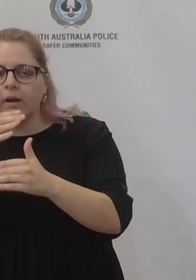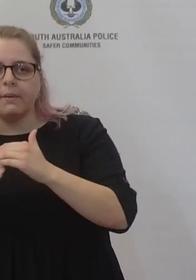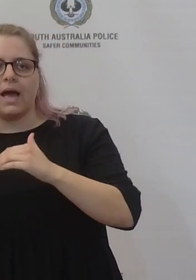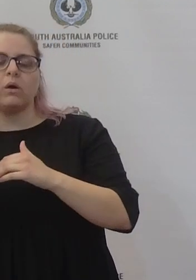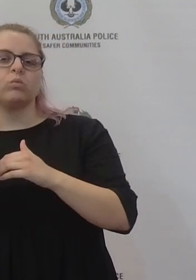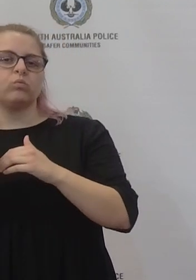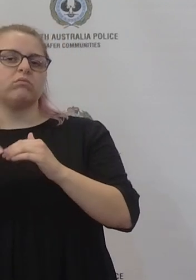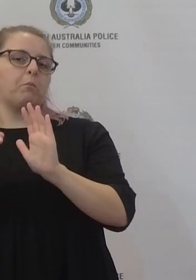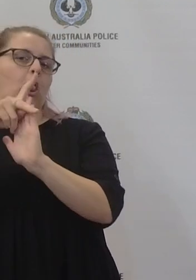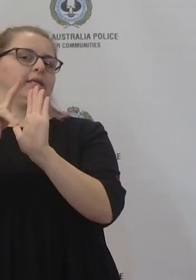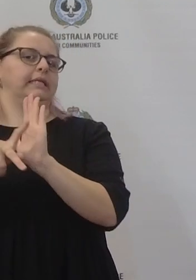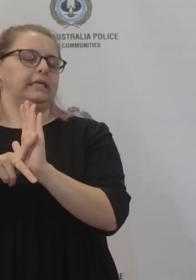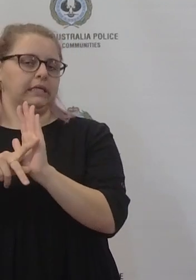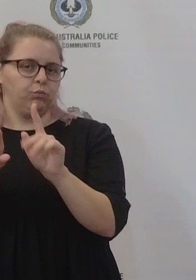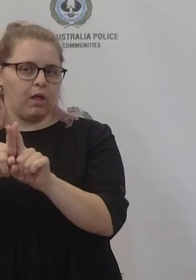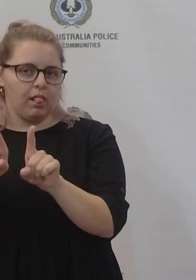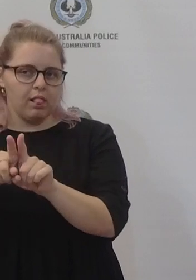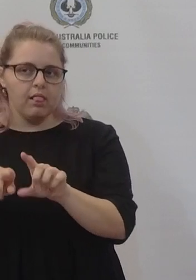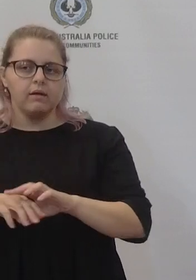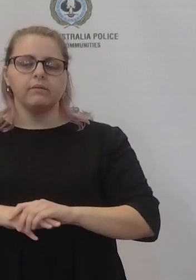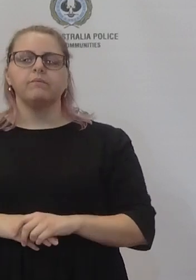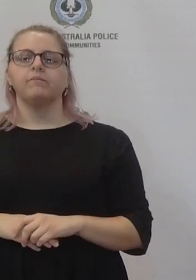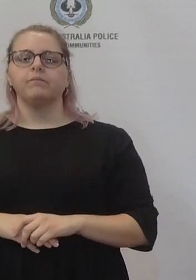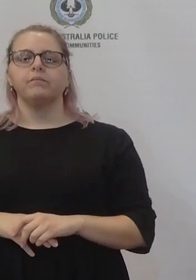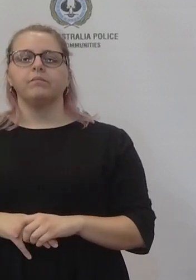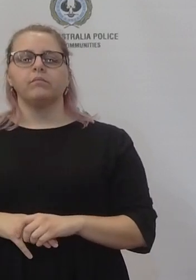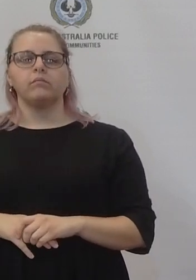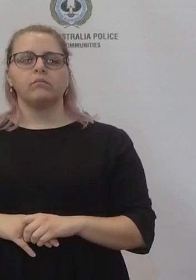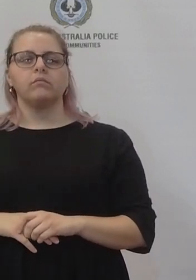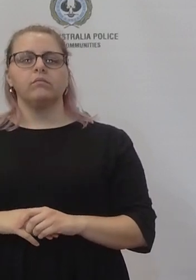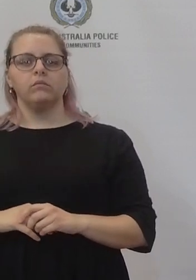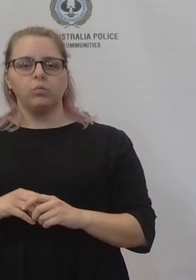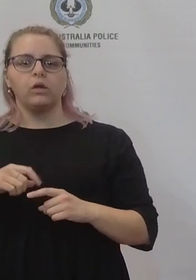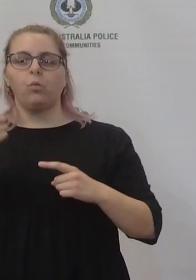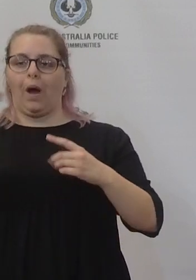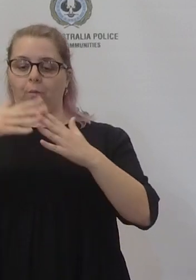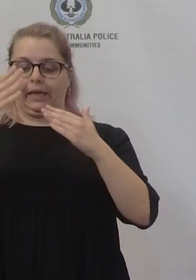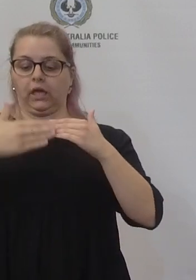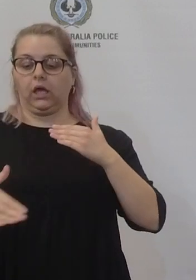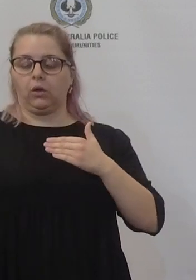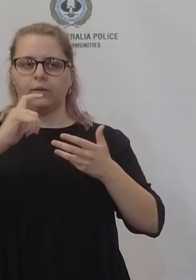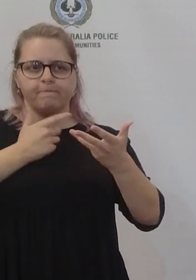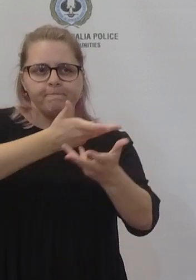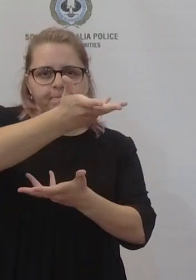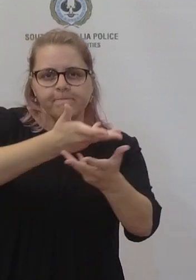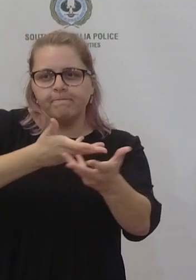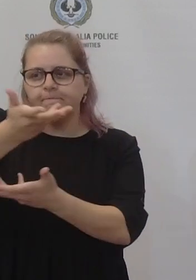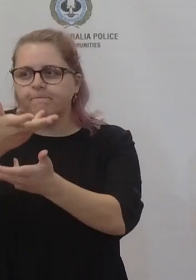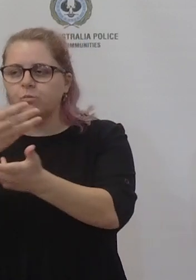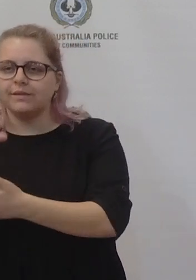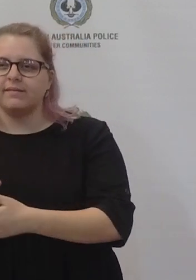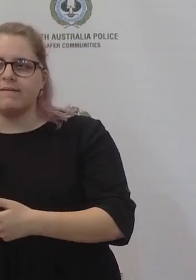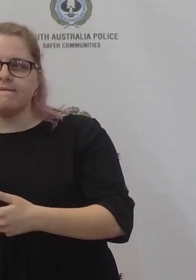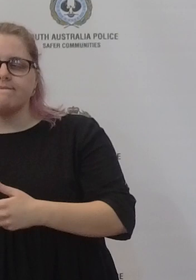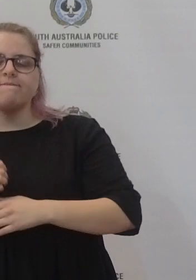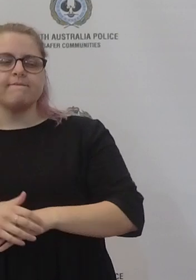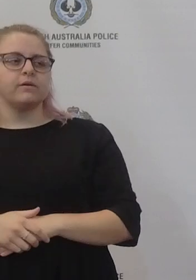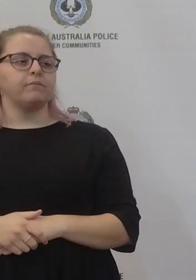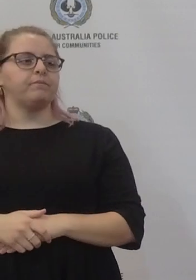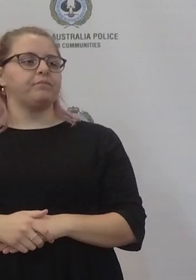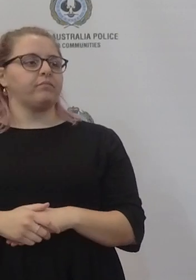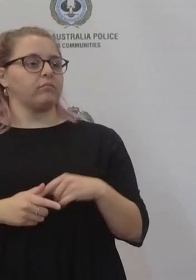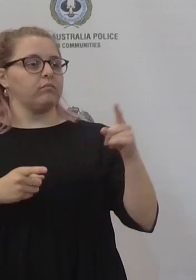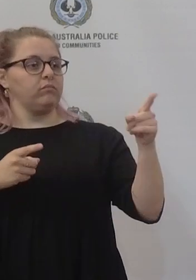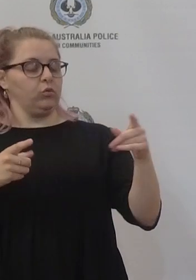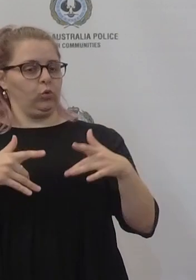schools and preschools that will be launched today and will be out for one week of consultation. Do you mention this about getting rid of the mandate post